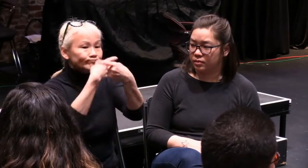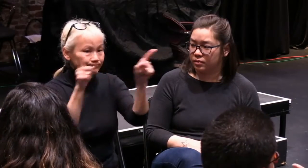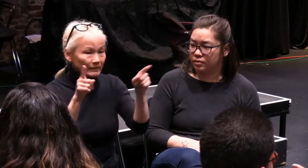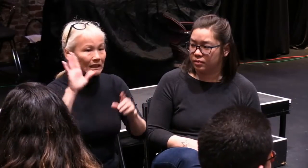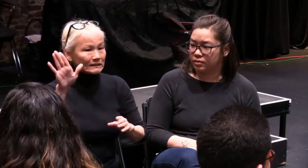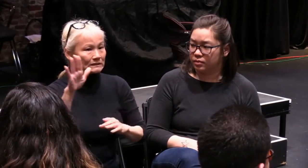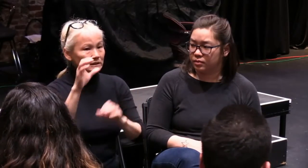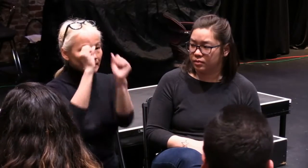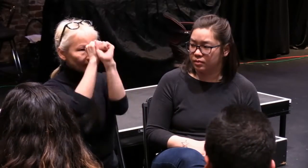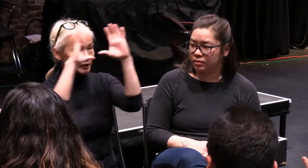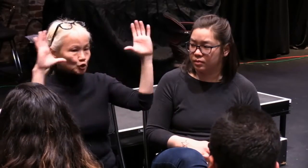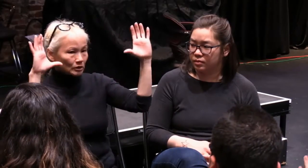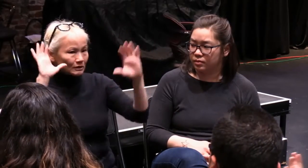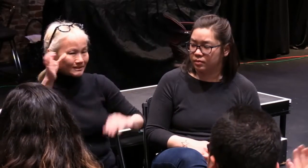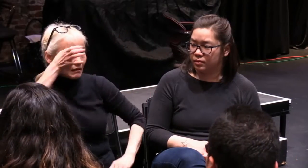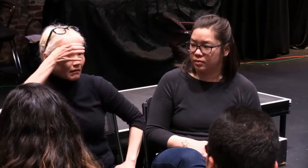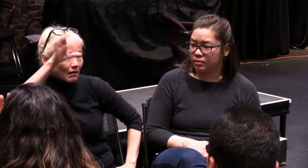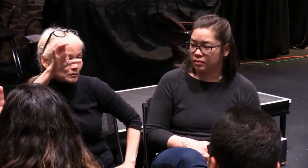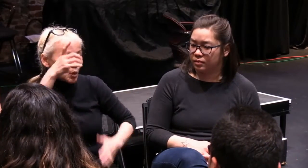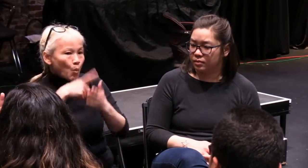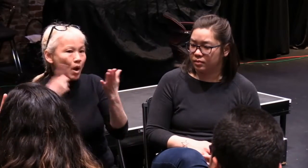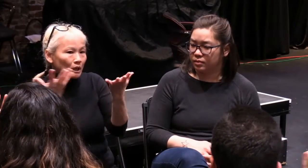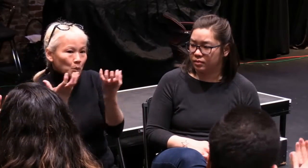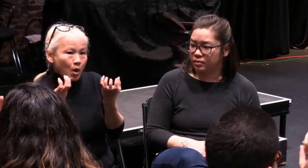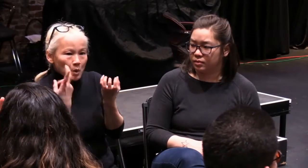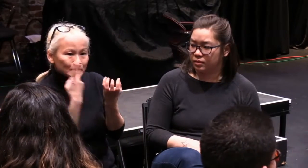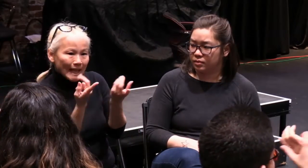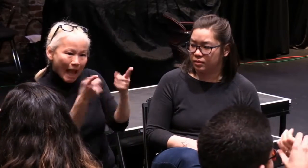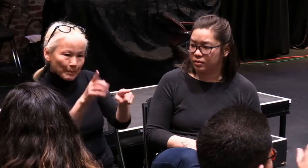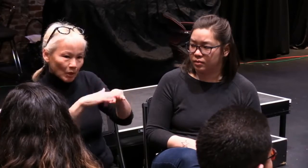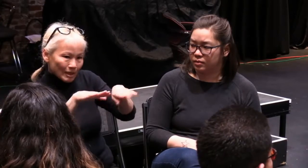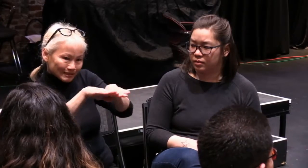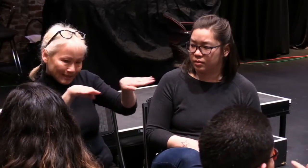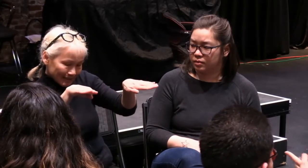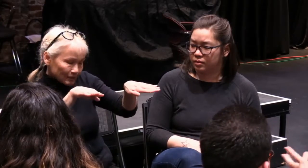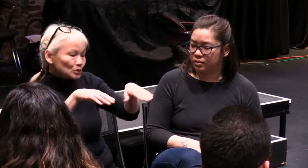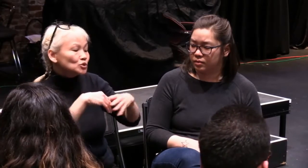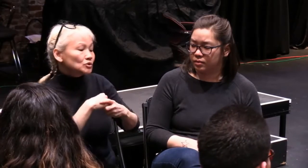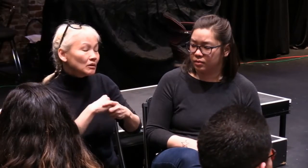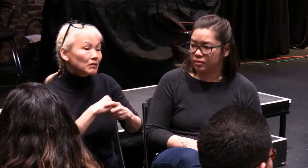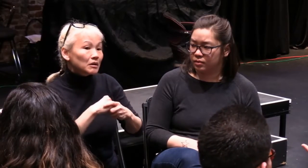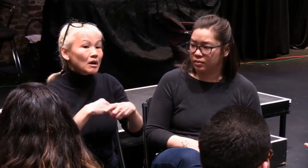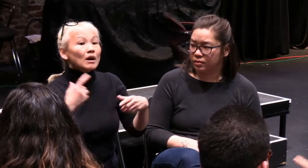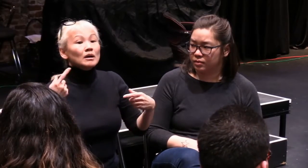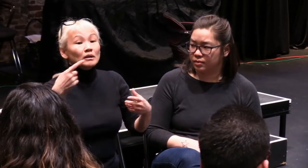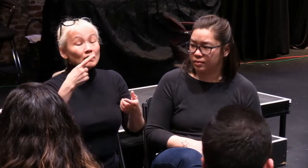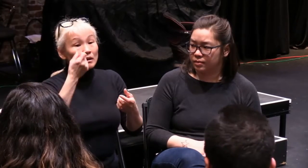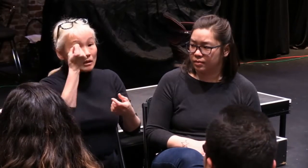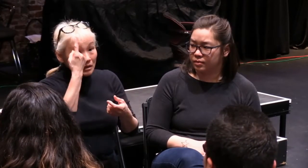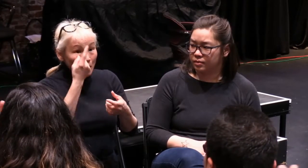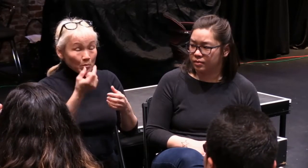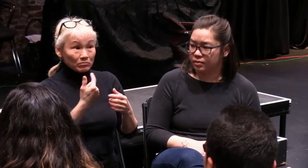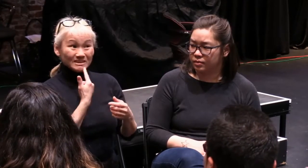So, as we're working on the production, we know that the director had this artistic vision of what was to appear on the stage.